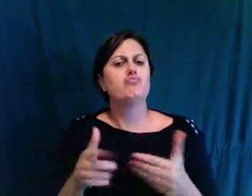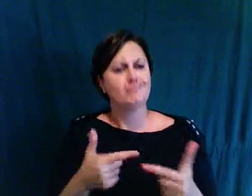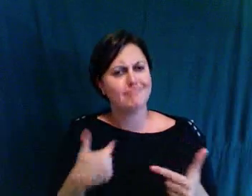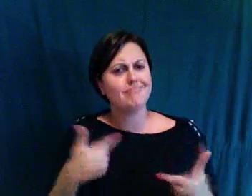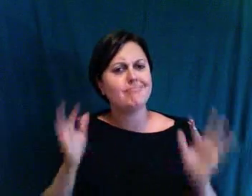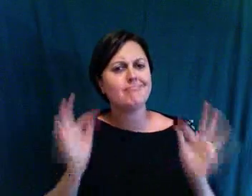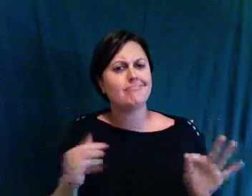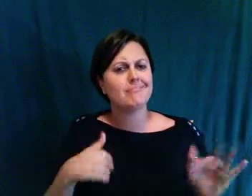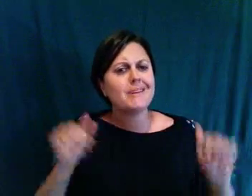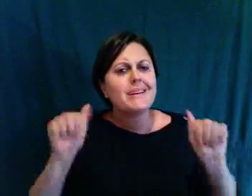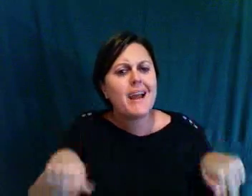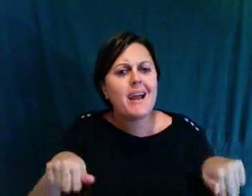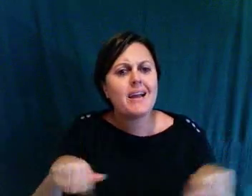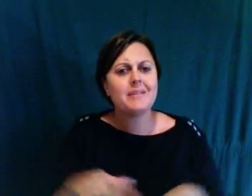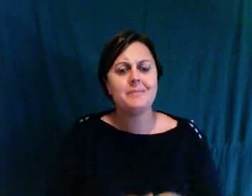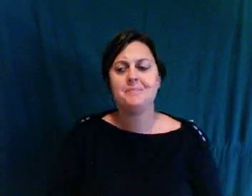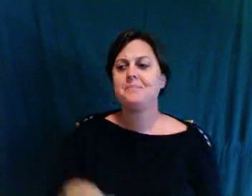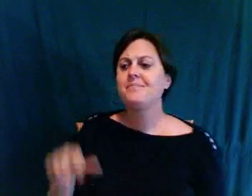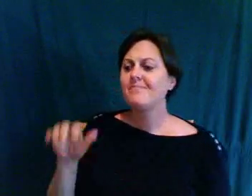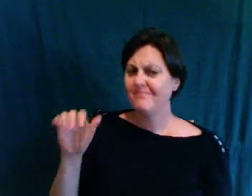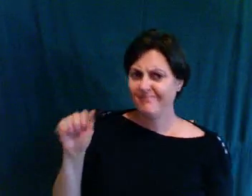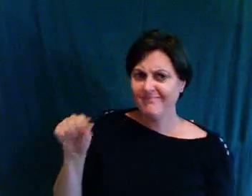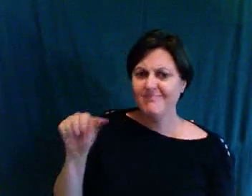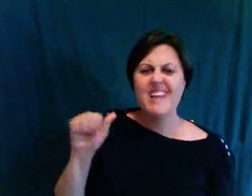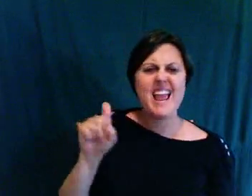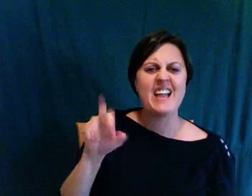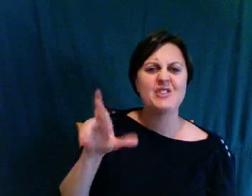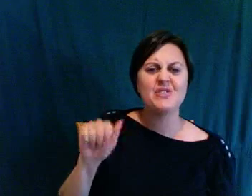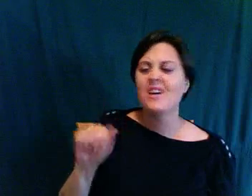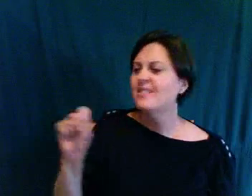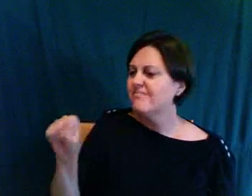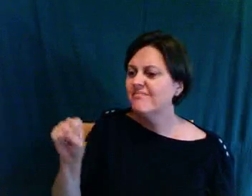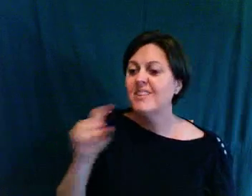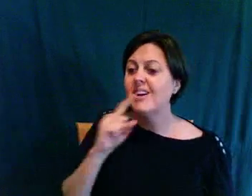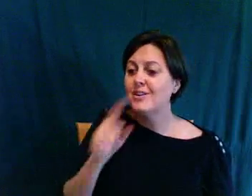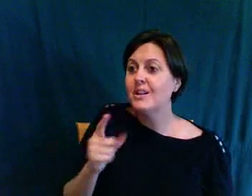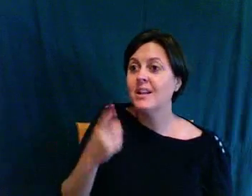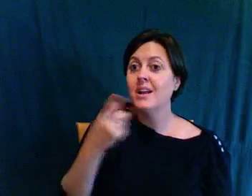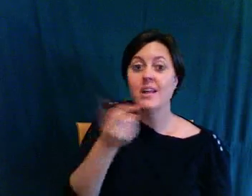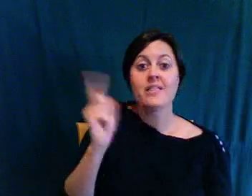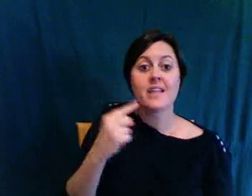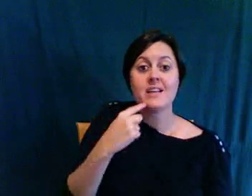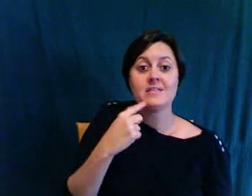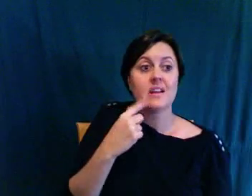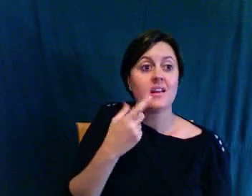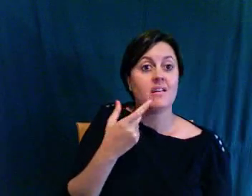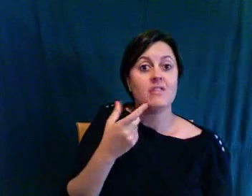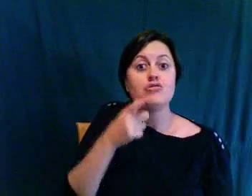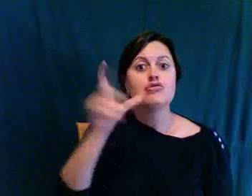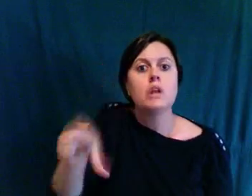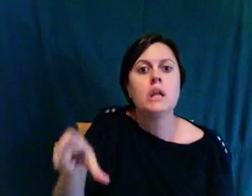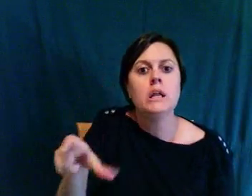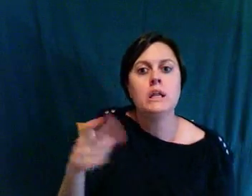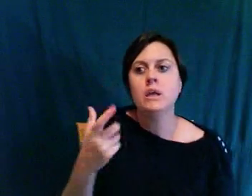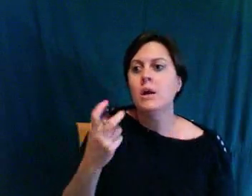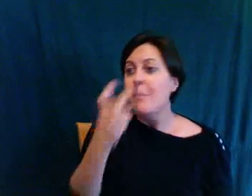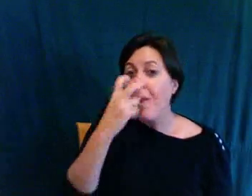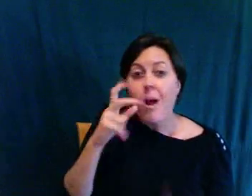not only was there no other evidence, there was every evidence that that's not the way it's supposed to be. Right. Right. Oh, yeah. You had,